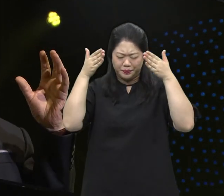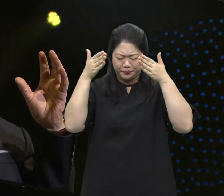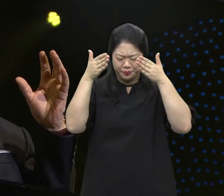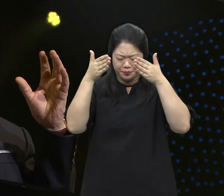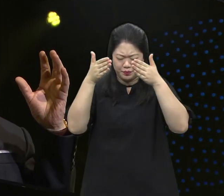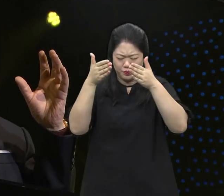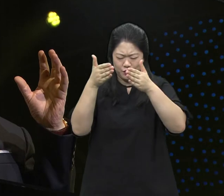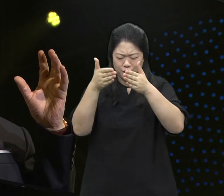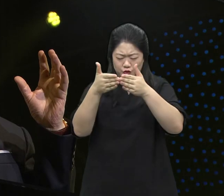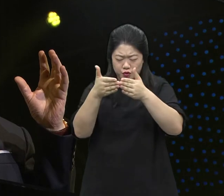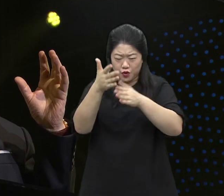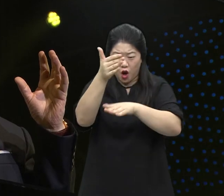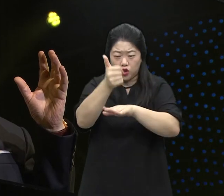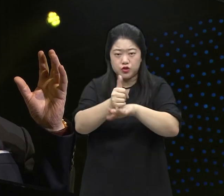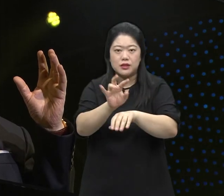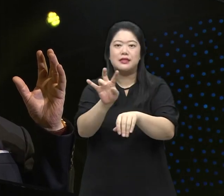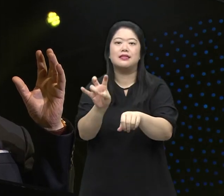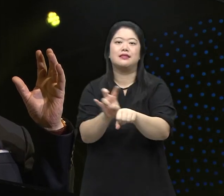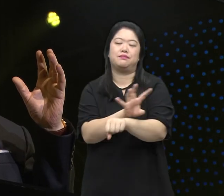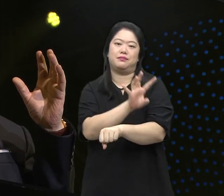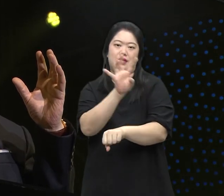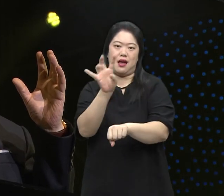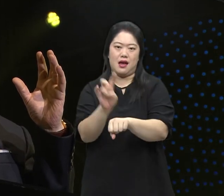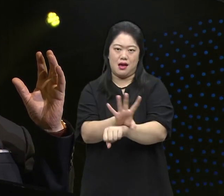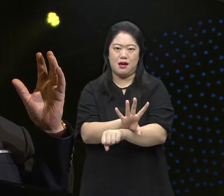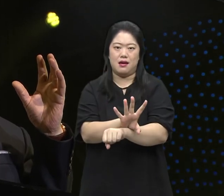And so going beyond concentration, 24 hours,